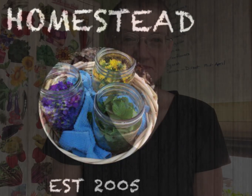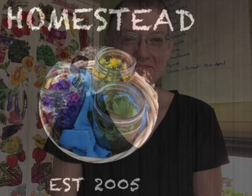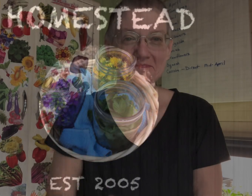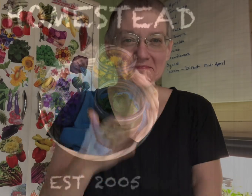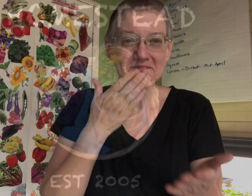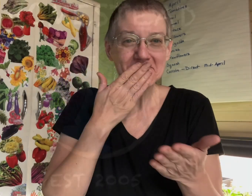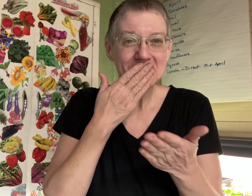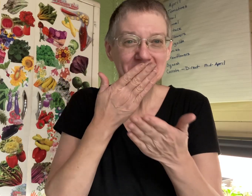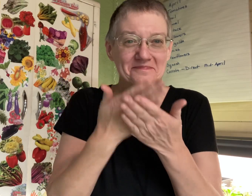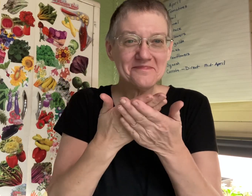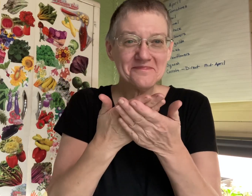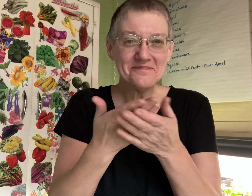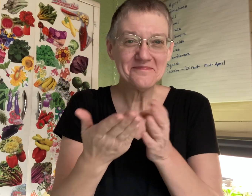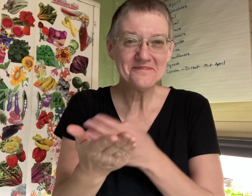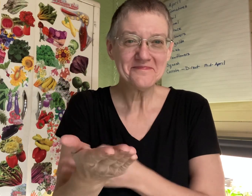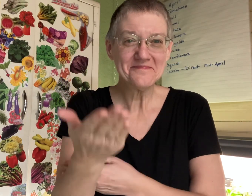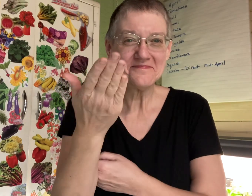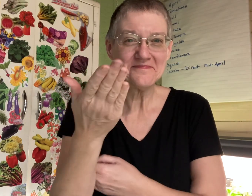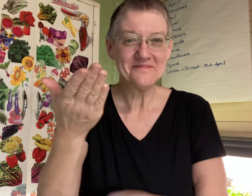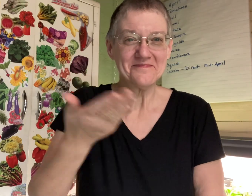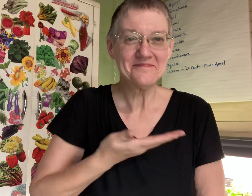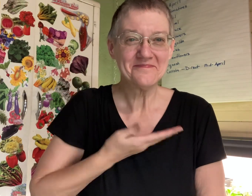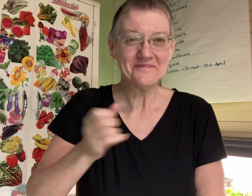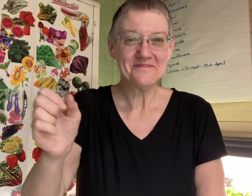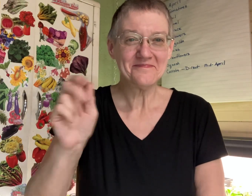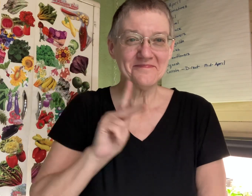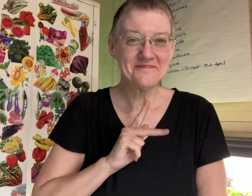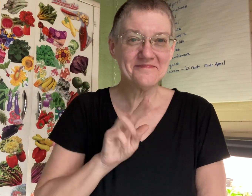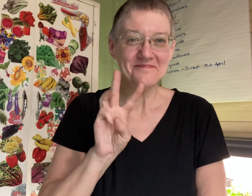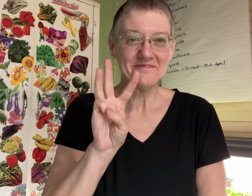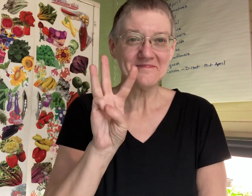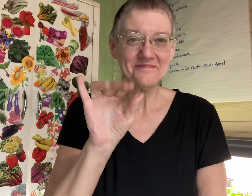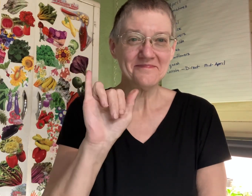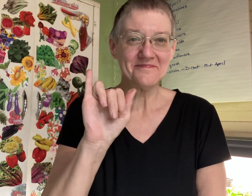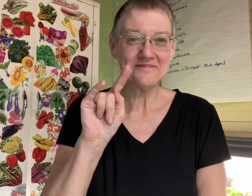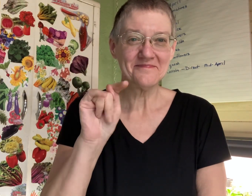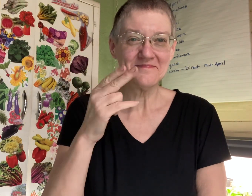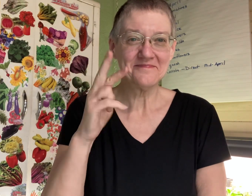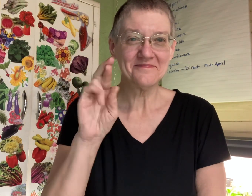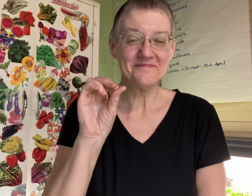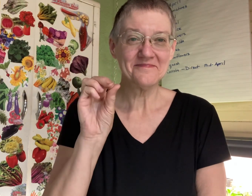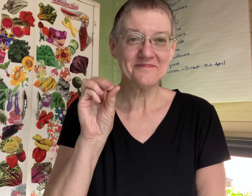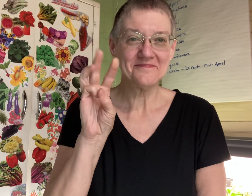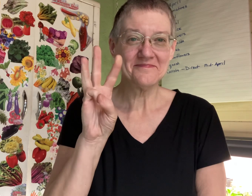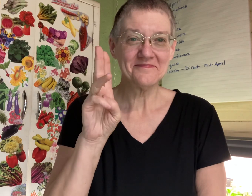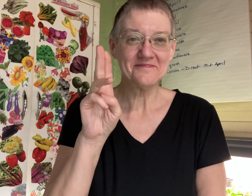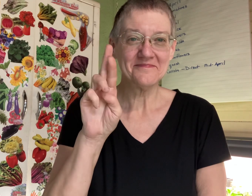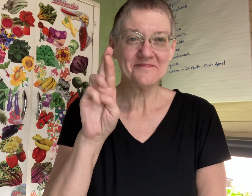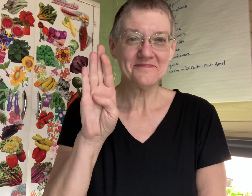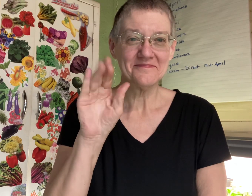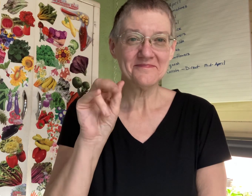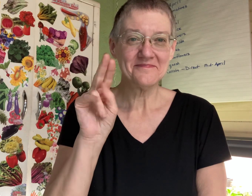good morning and welcome back to withrow urban homestead